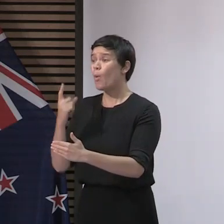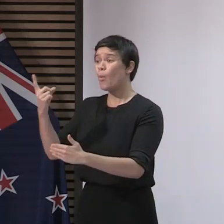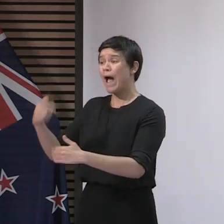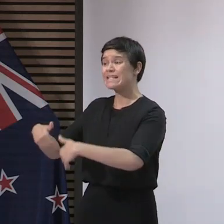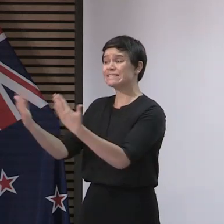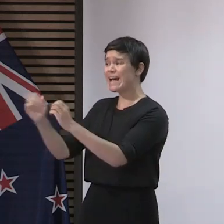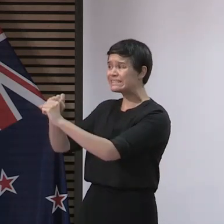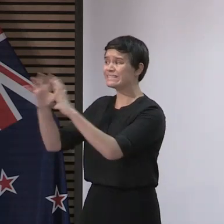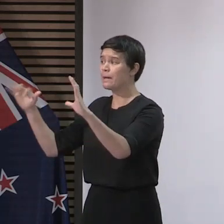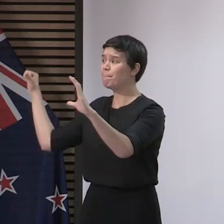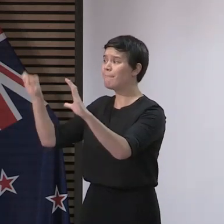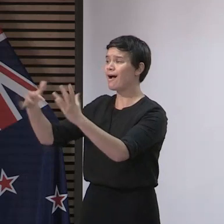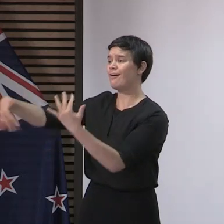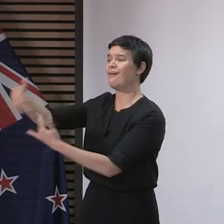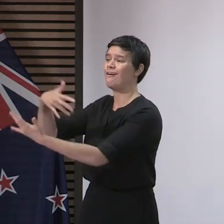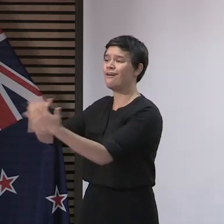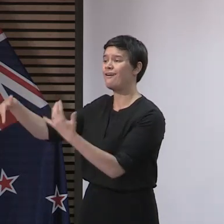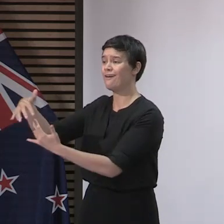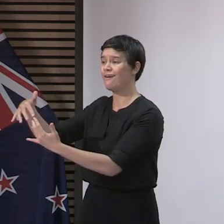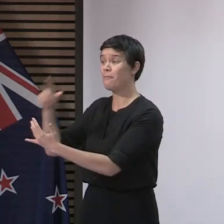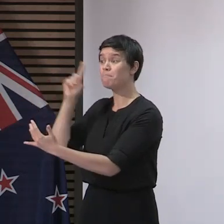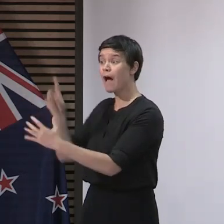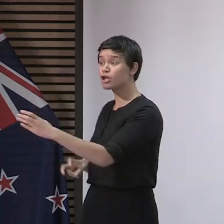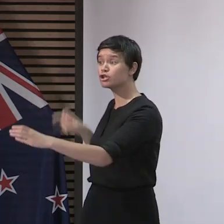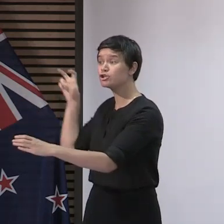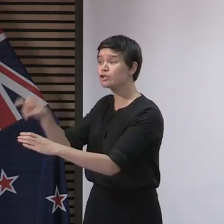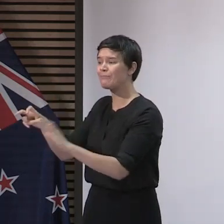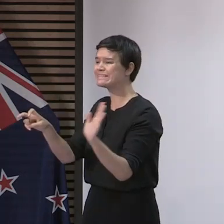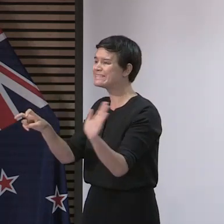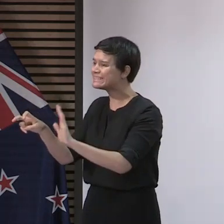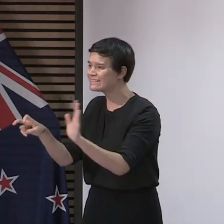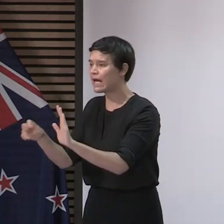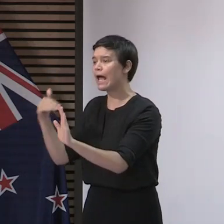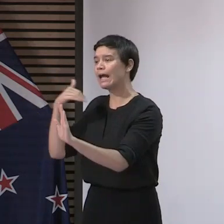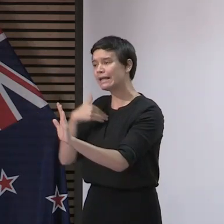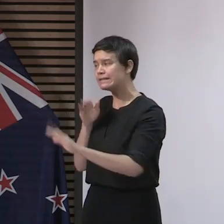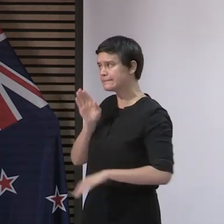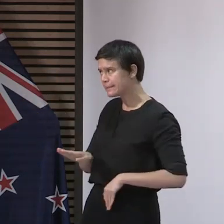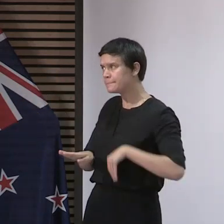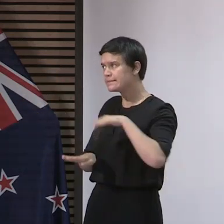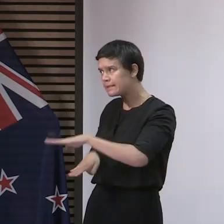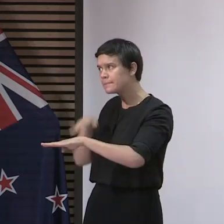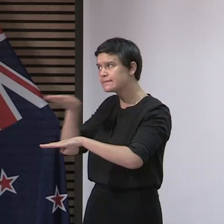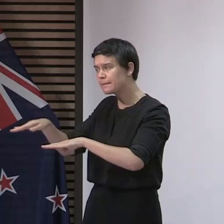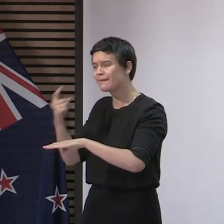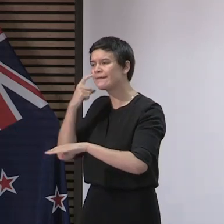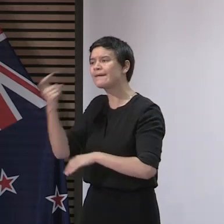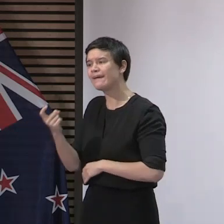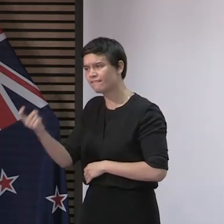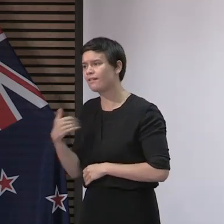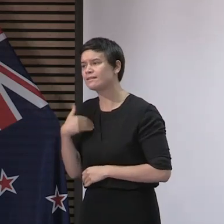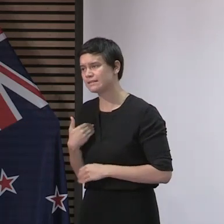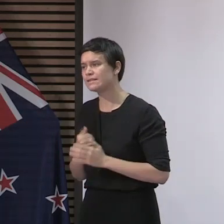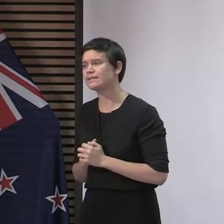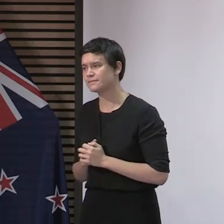miss. But to do it confidently we need to move slowly and we need to move cautiously. We must make sure that we do not